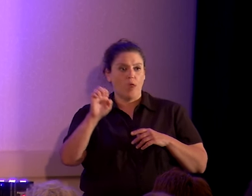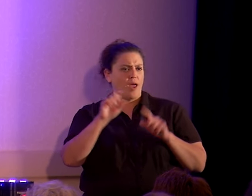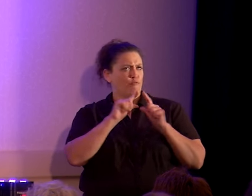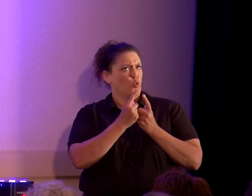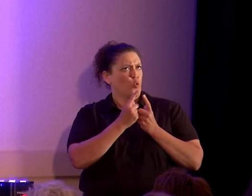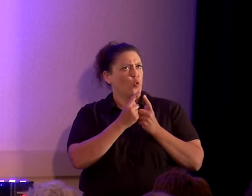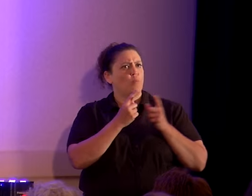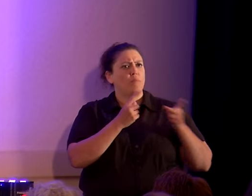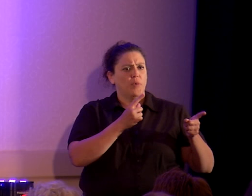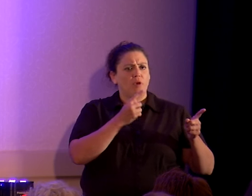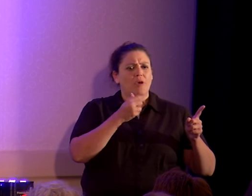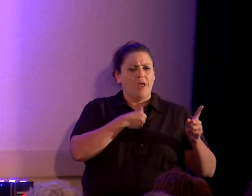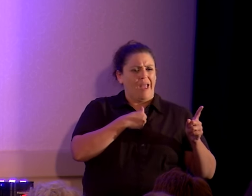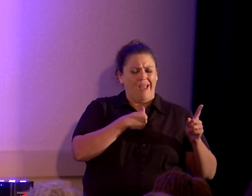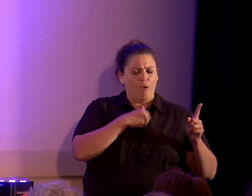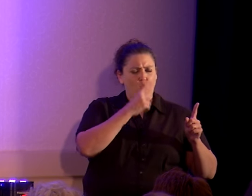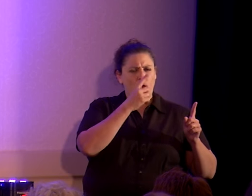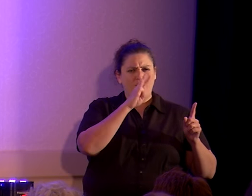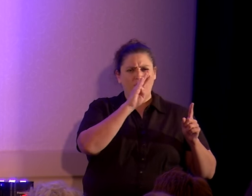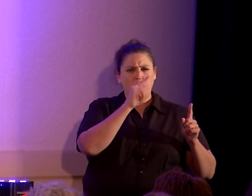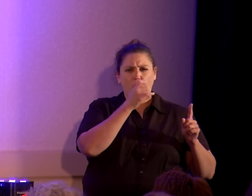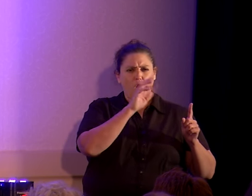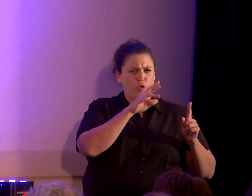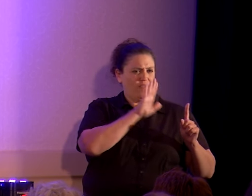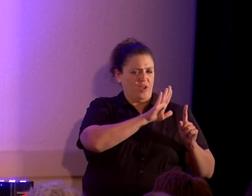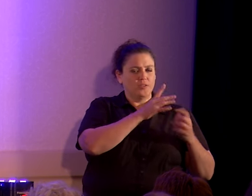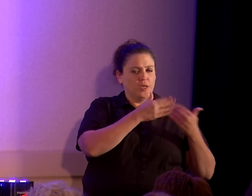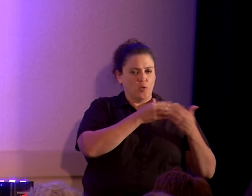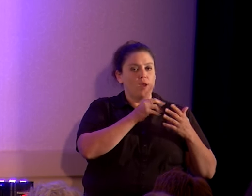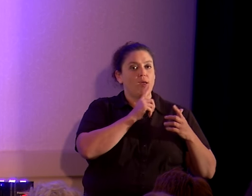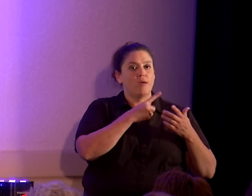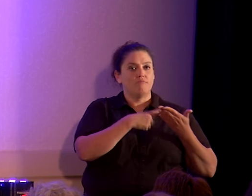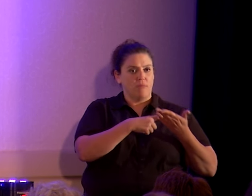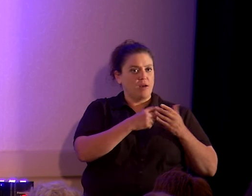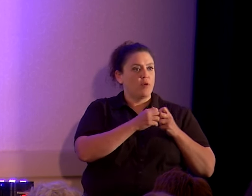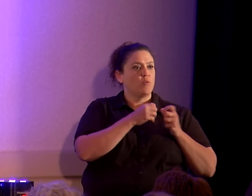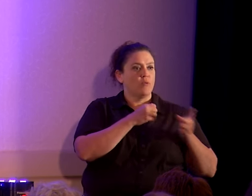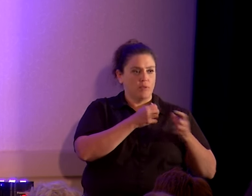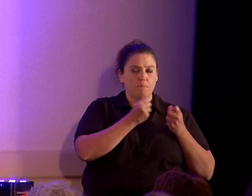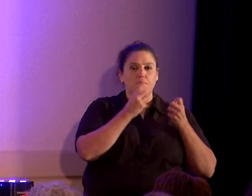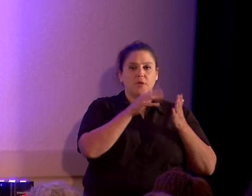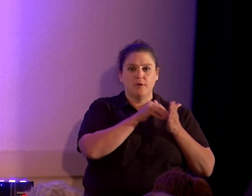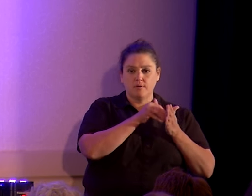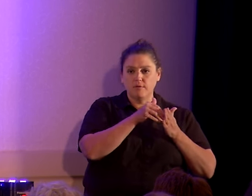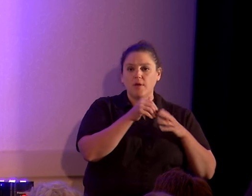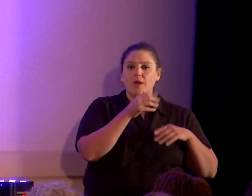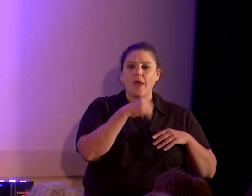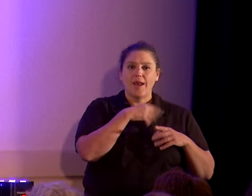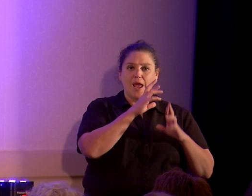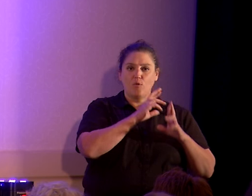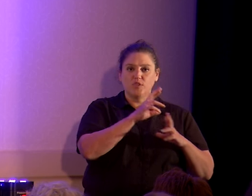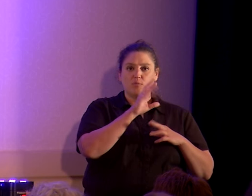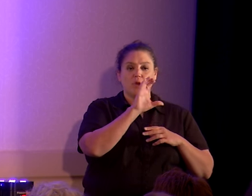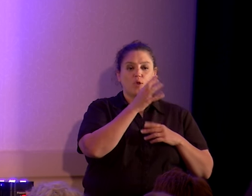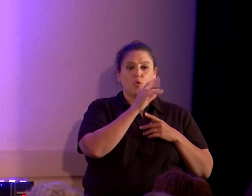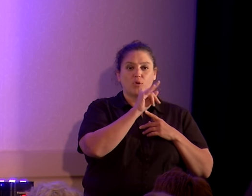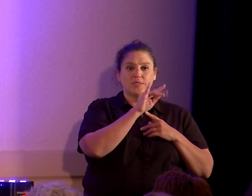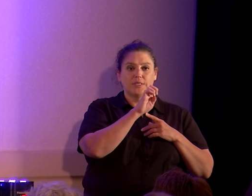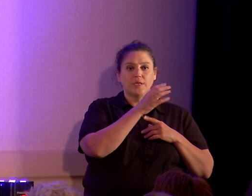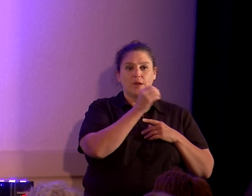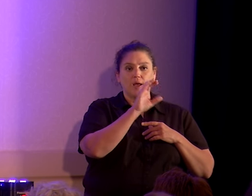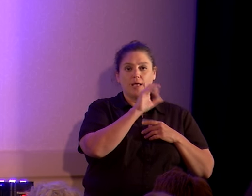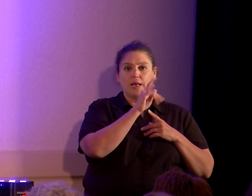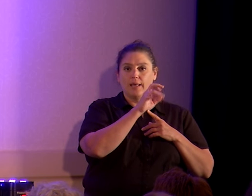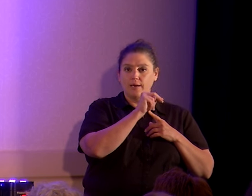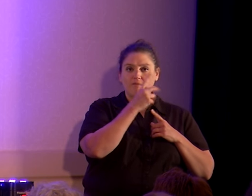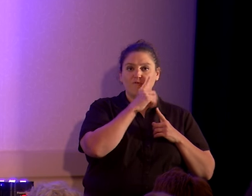-representative blogger of theirs on a couple of occasions. And I respect both Christine and Clinton for actually defending their positions in a debate.